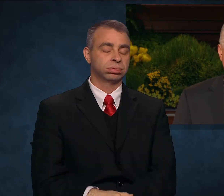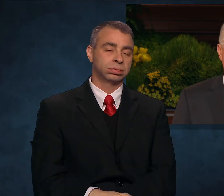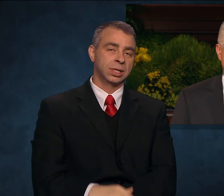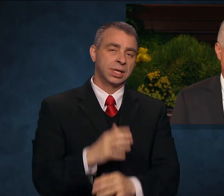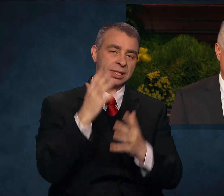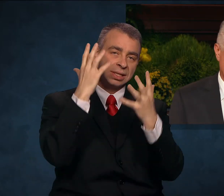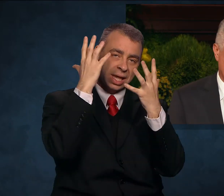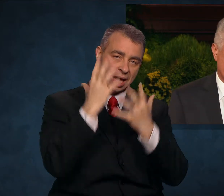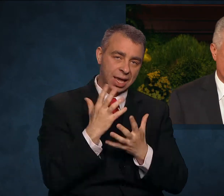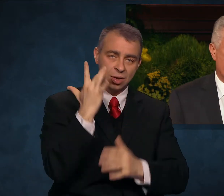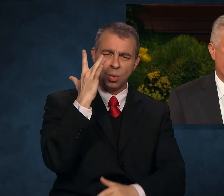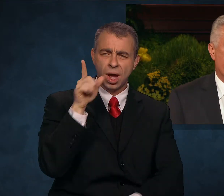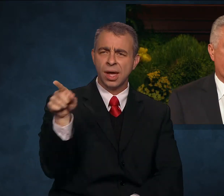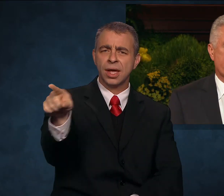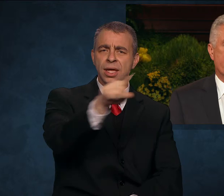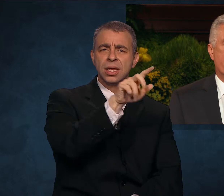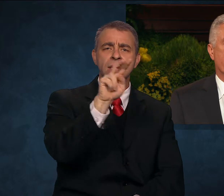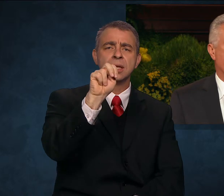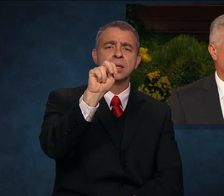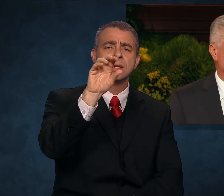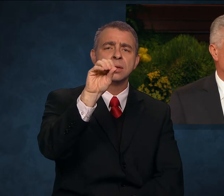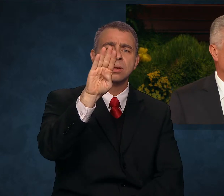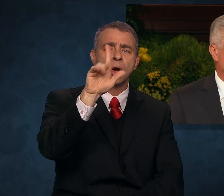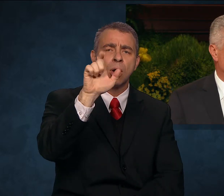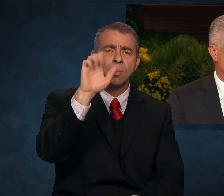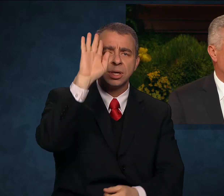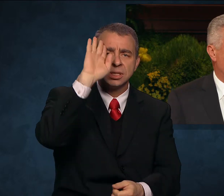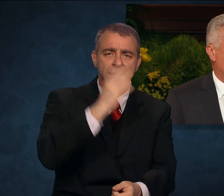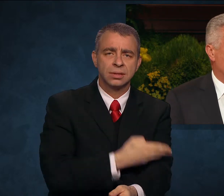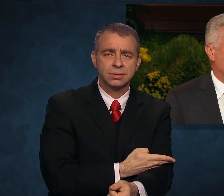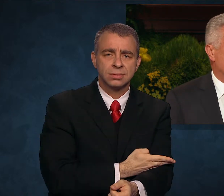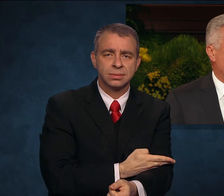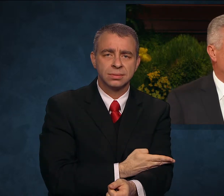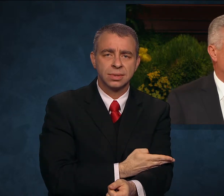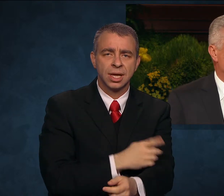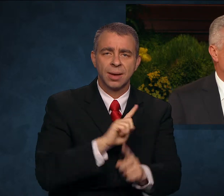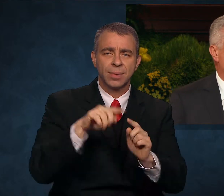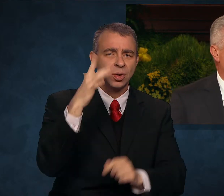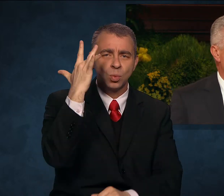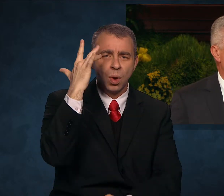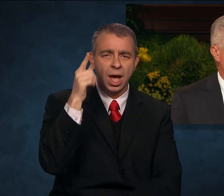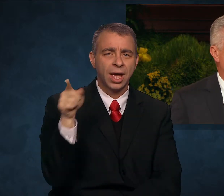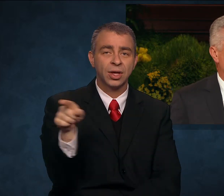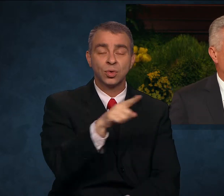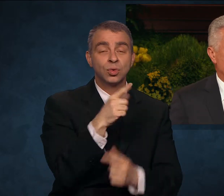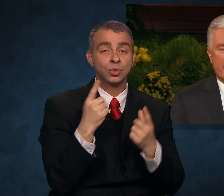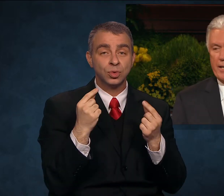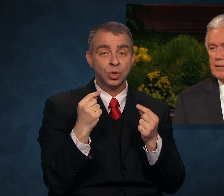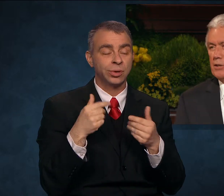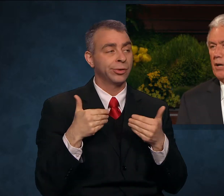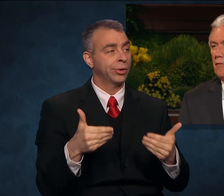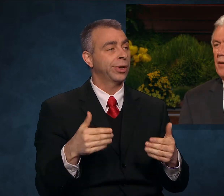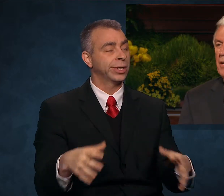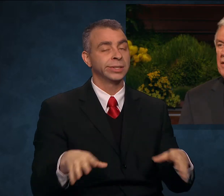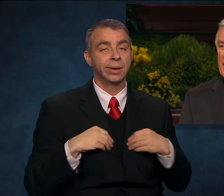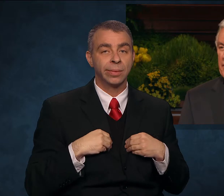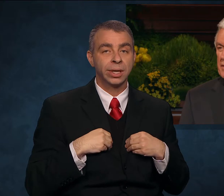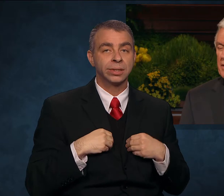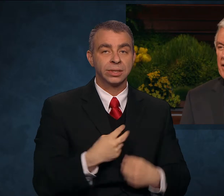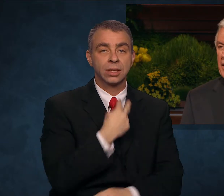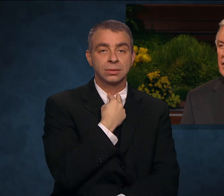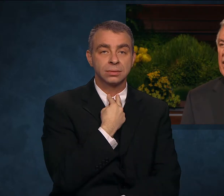noble sons extend their risks to accept the chains of